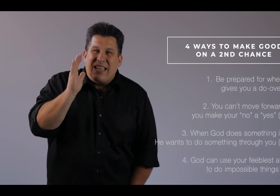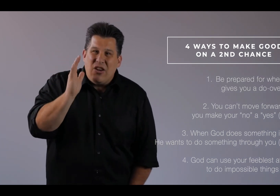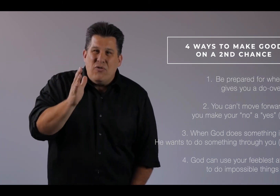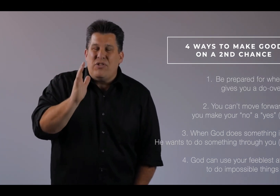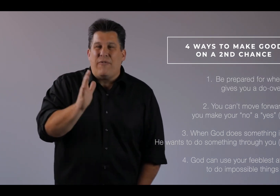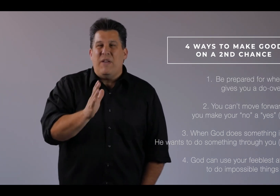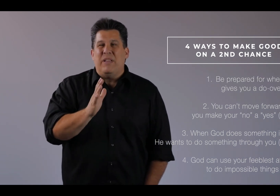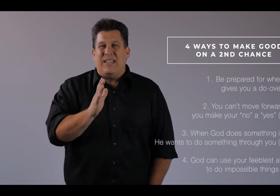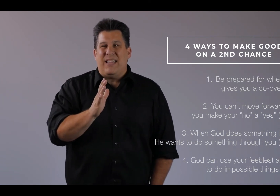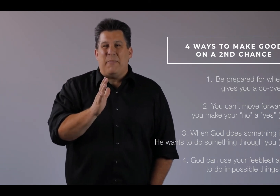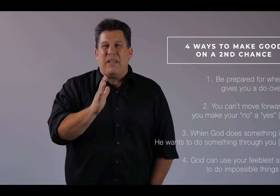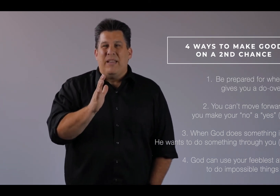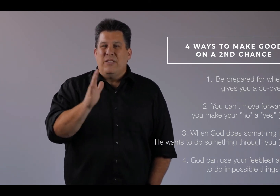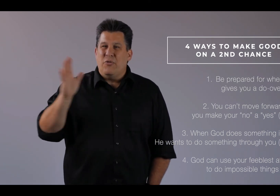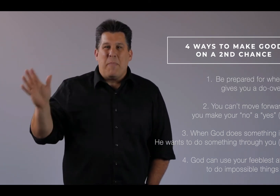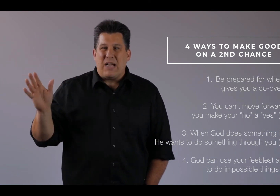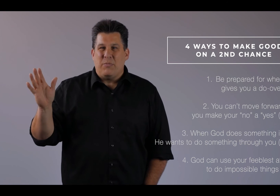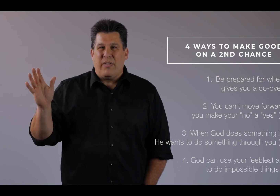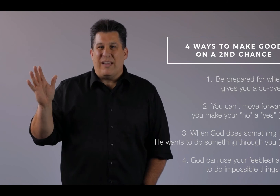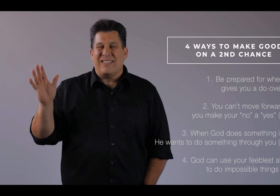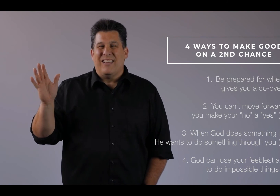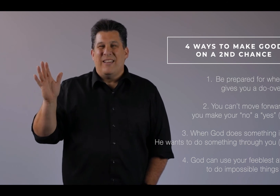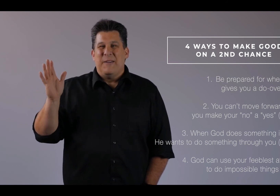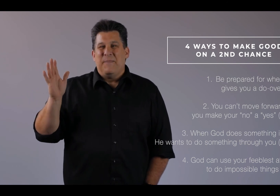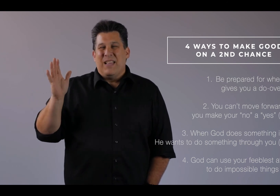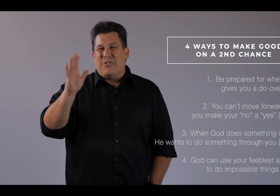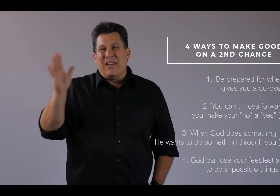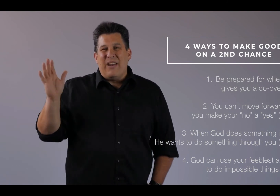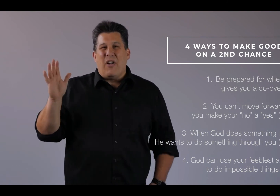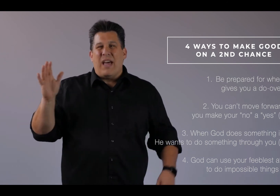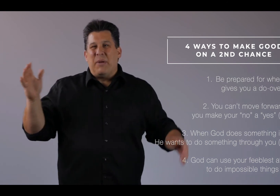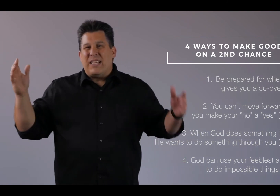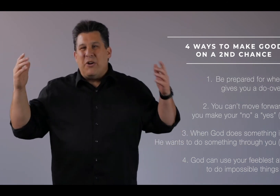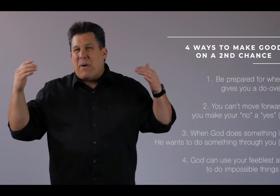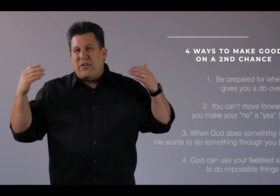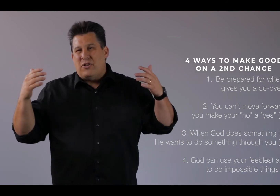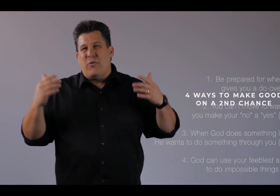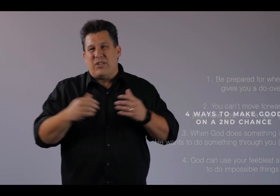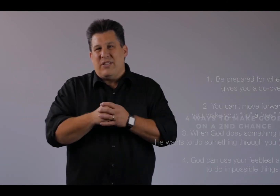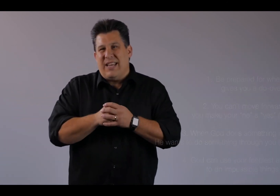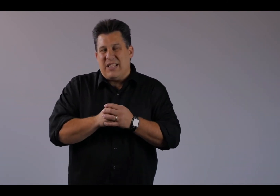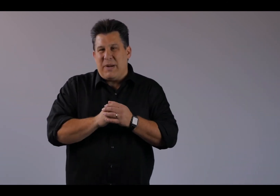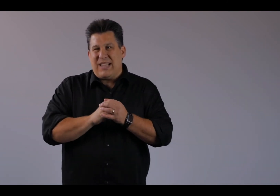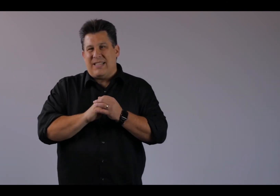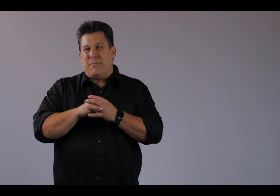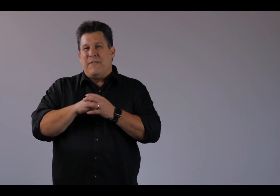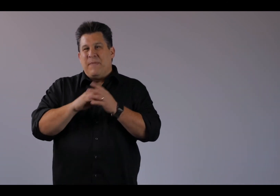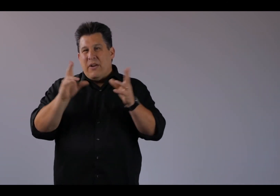can use your feeblest attempt to do impossible things. And so in light of all that, I'm going to ask you to ponder two questions today as my next steps. Here